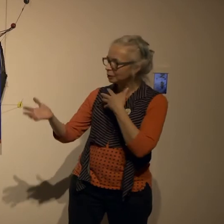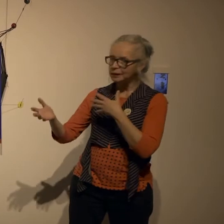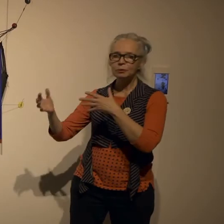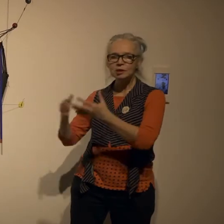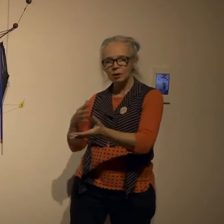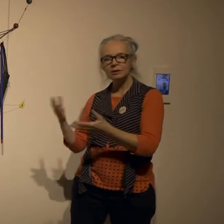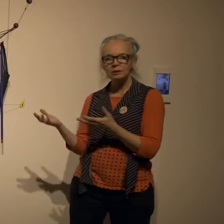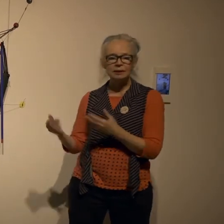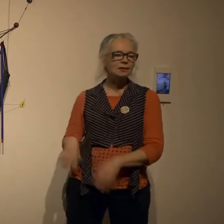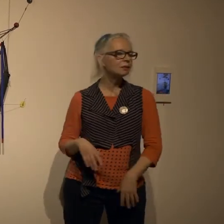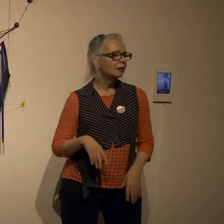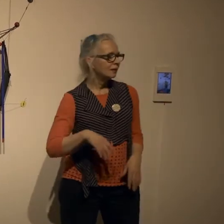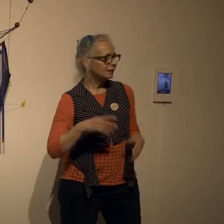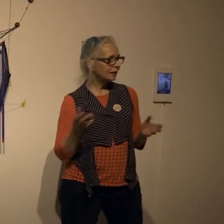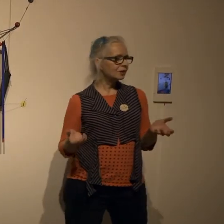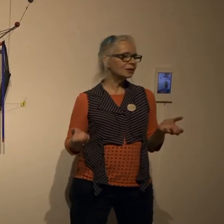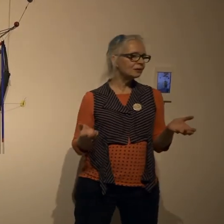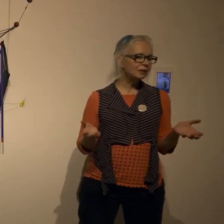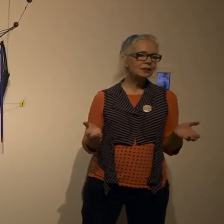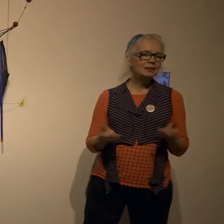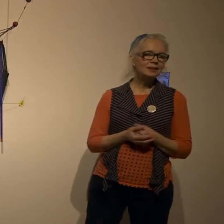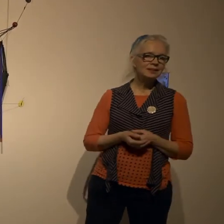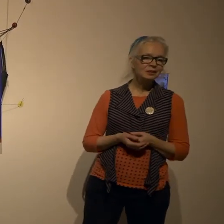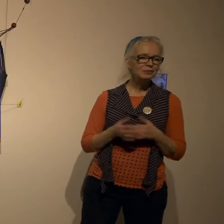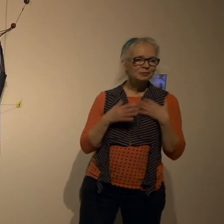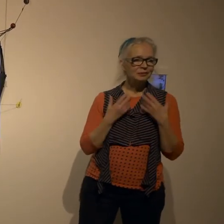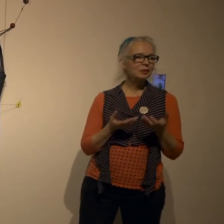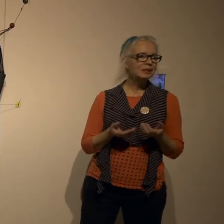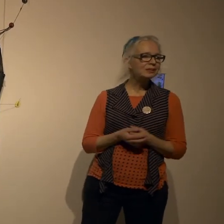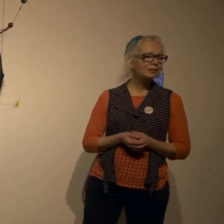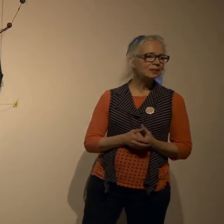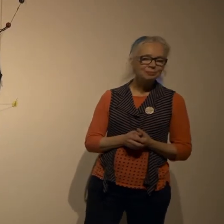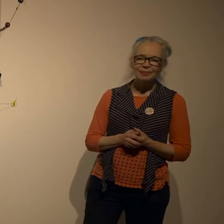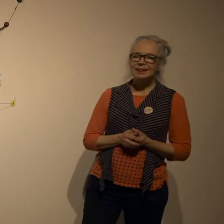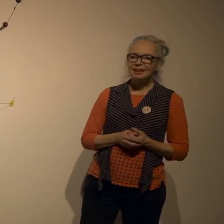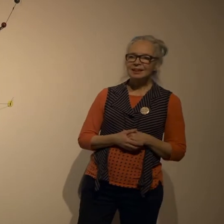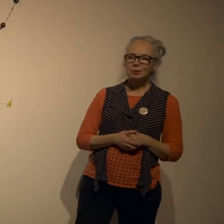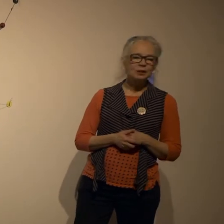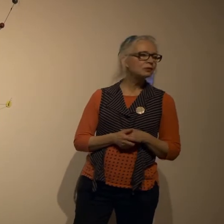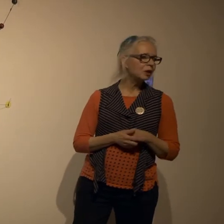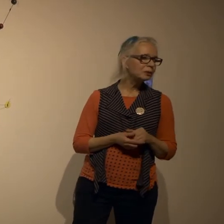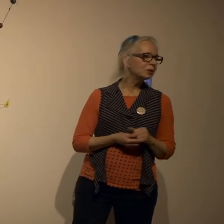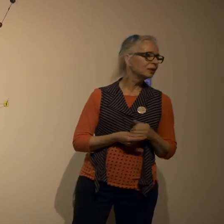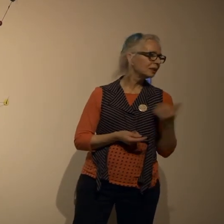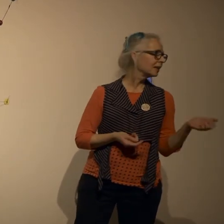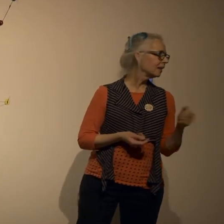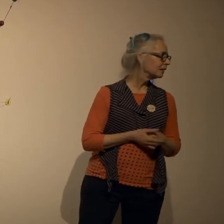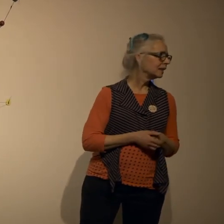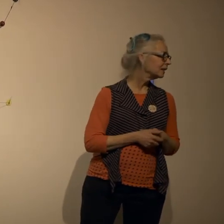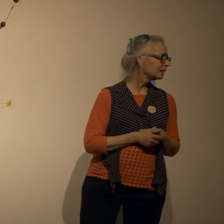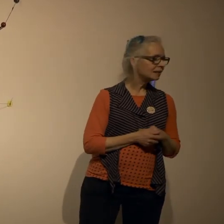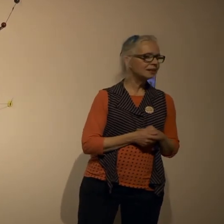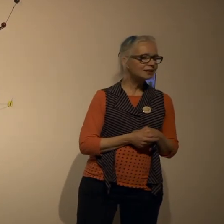or Karina respond to it so it's actually it's a very it was a very meaningful wonderful opportunity that the